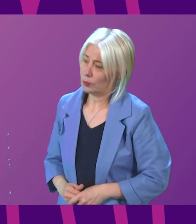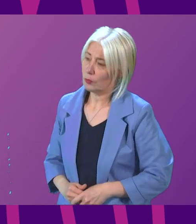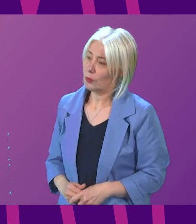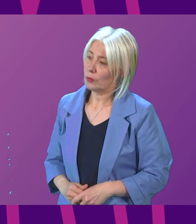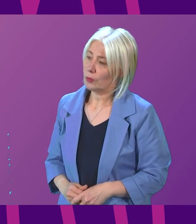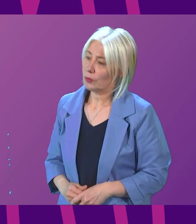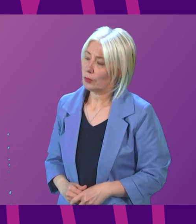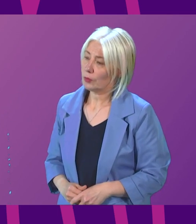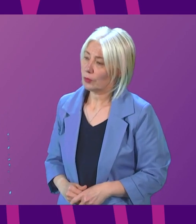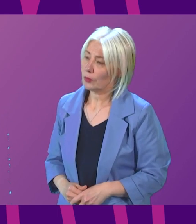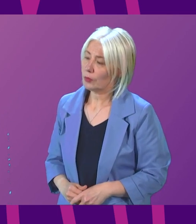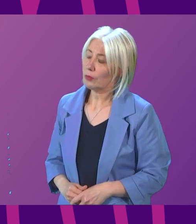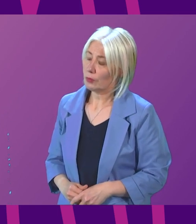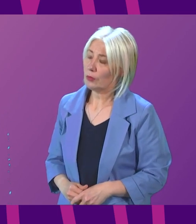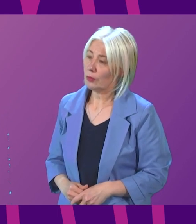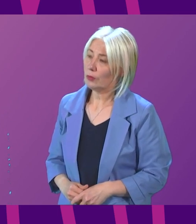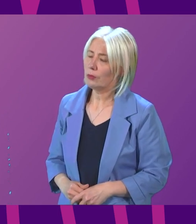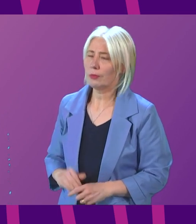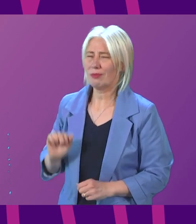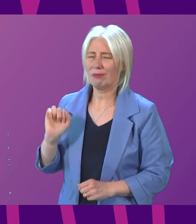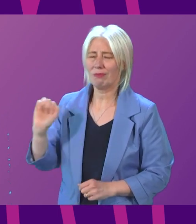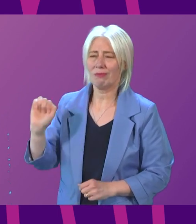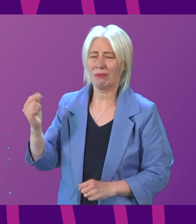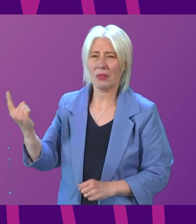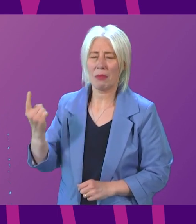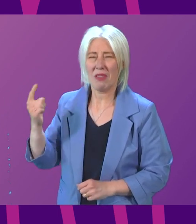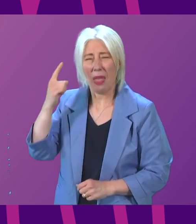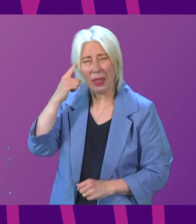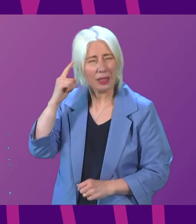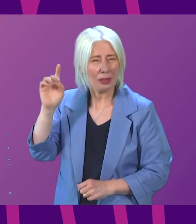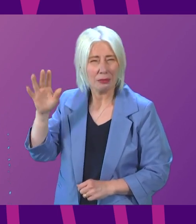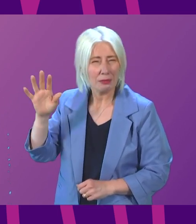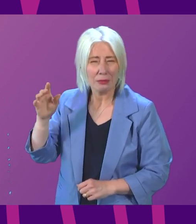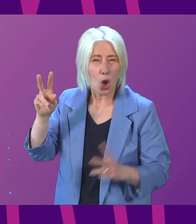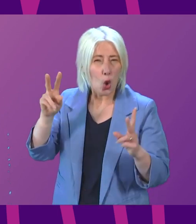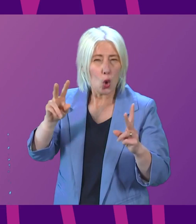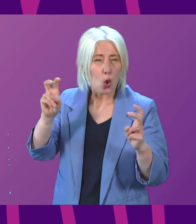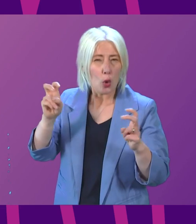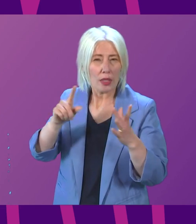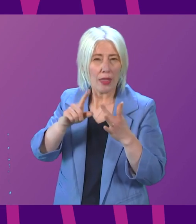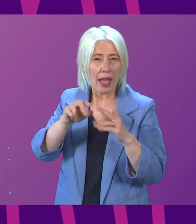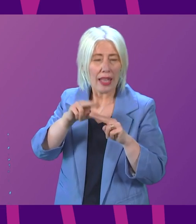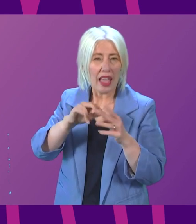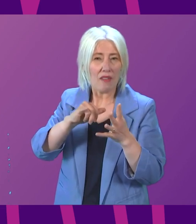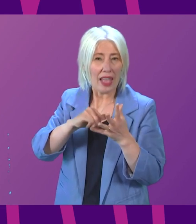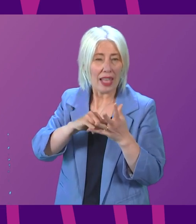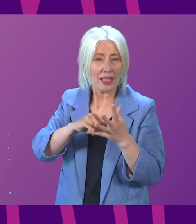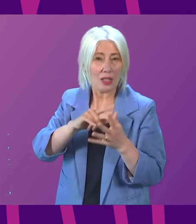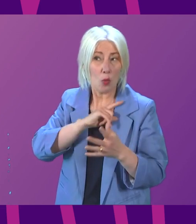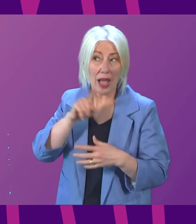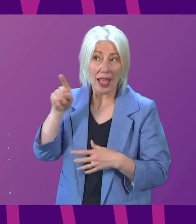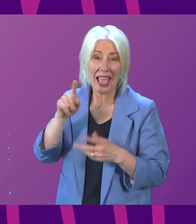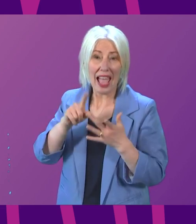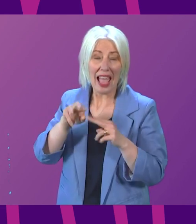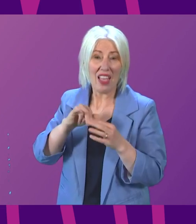I think Myrtle Fraser should probably think twice about quoting the IFS, since they had to take to Twitter